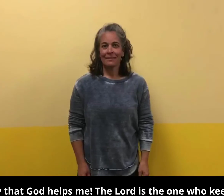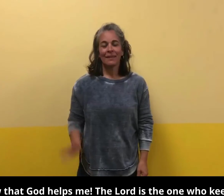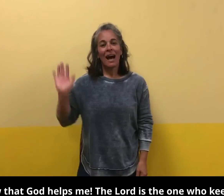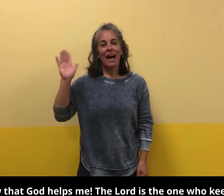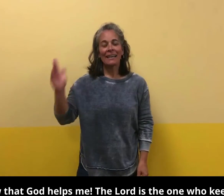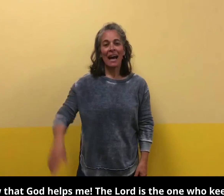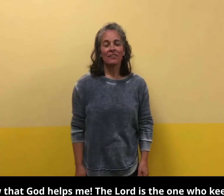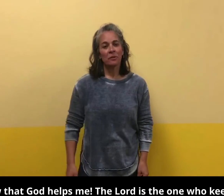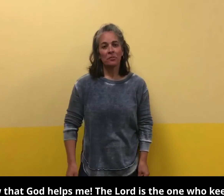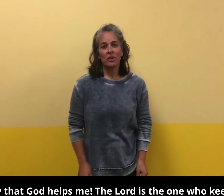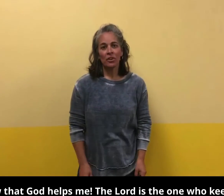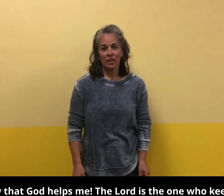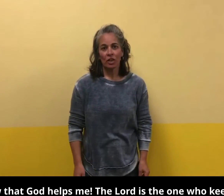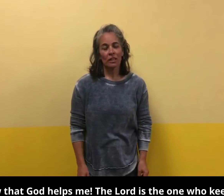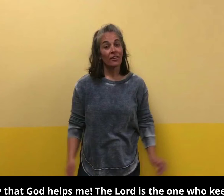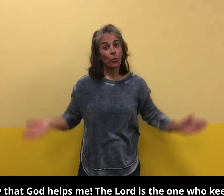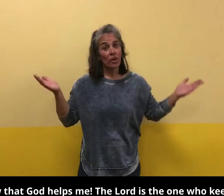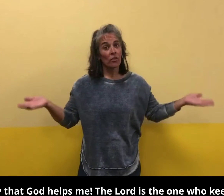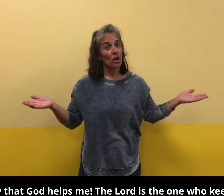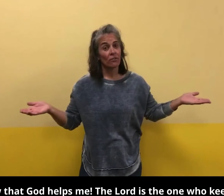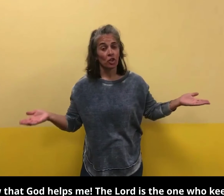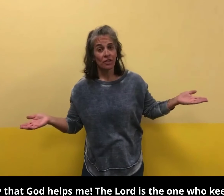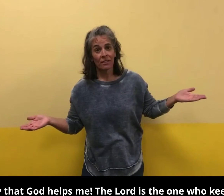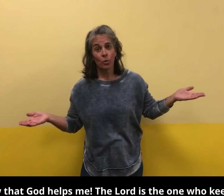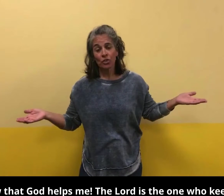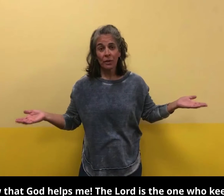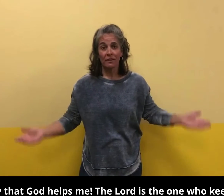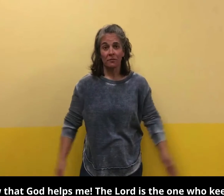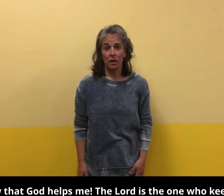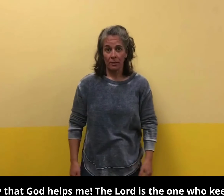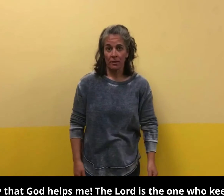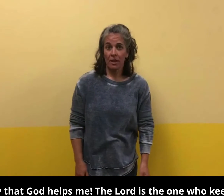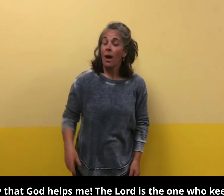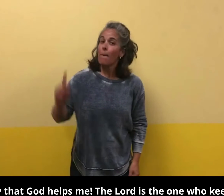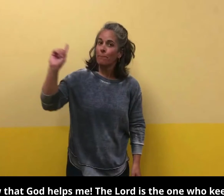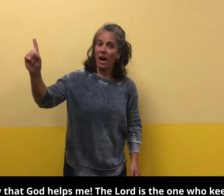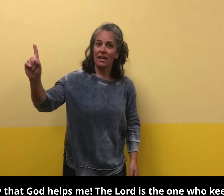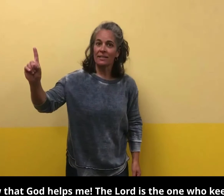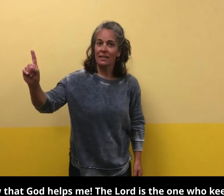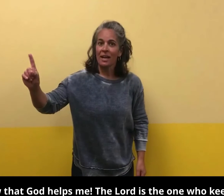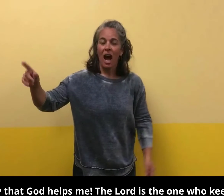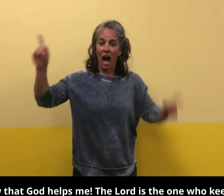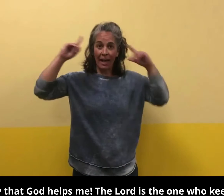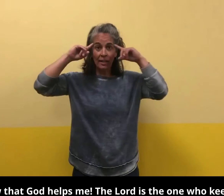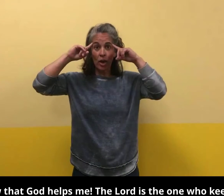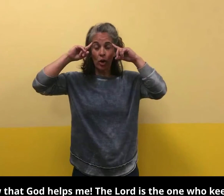hi guys miss Amelia here let's run over our verse that we're doing this month but I know